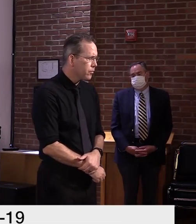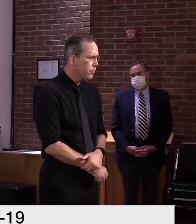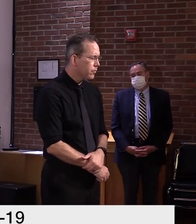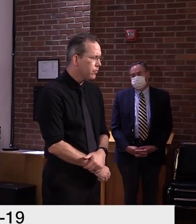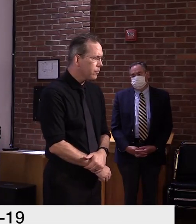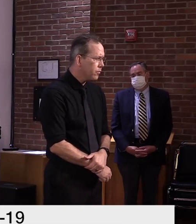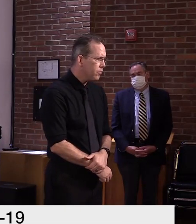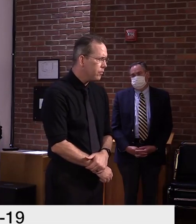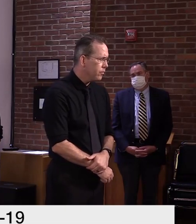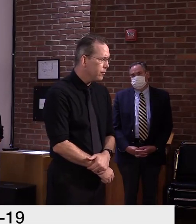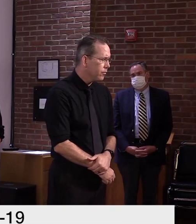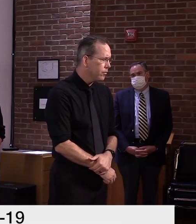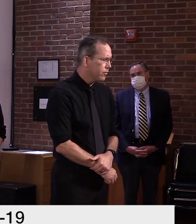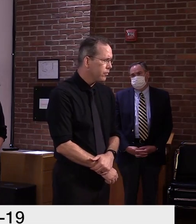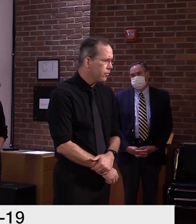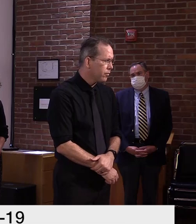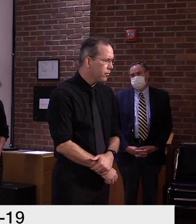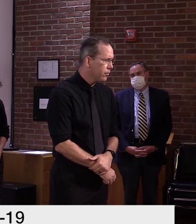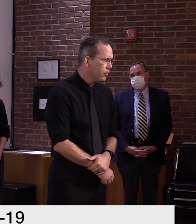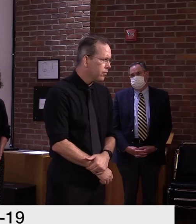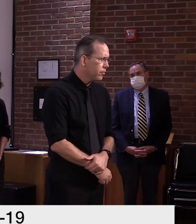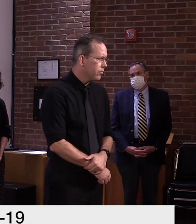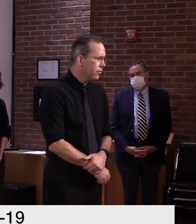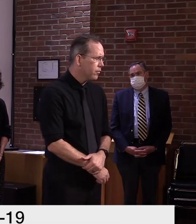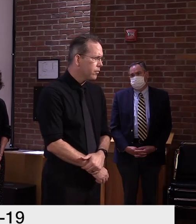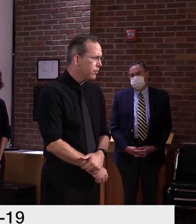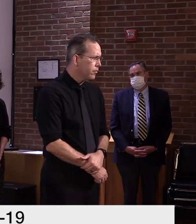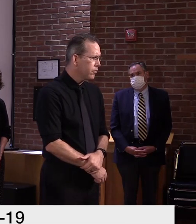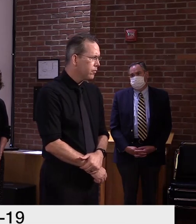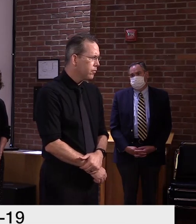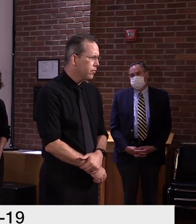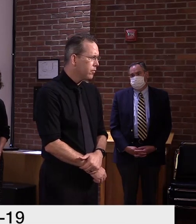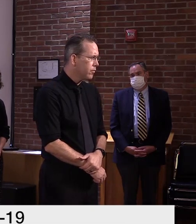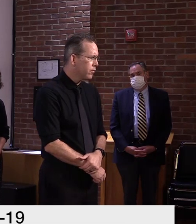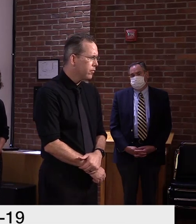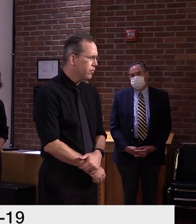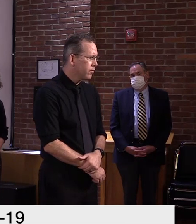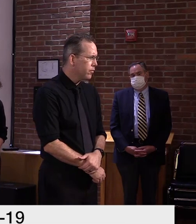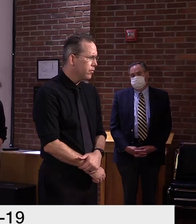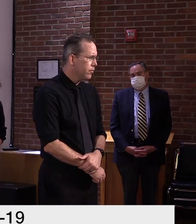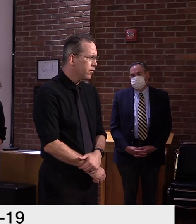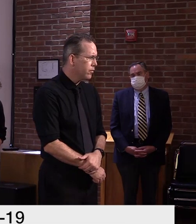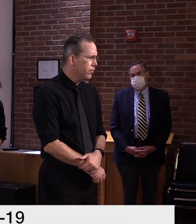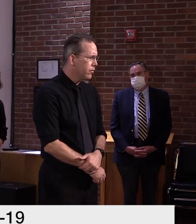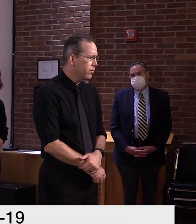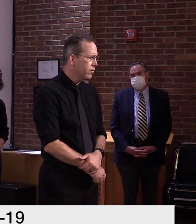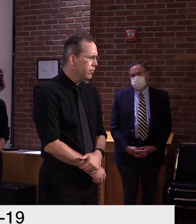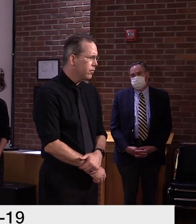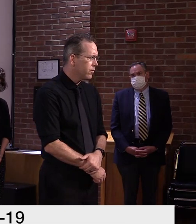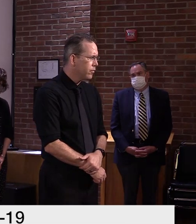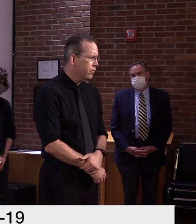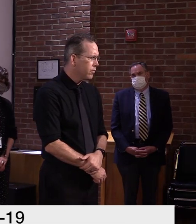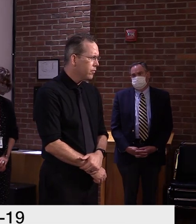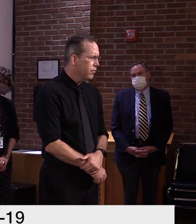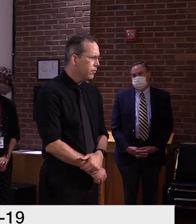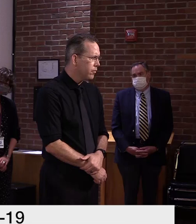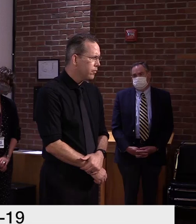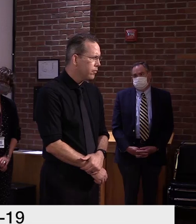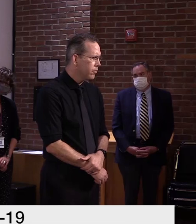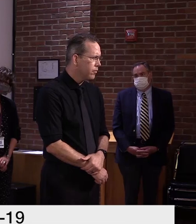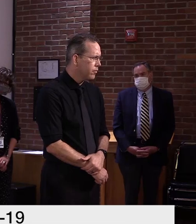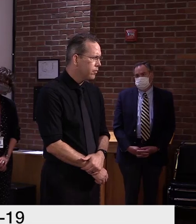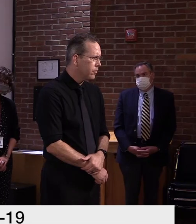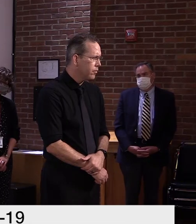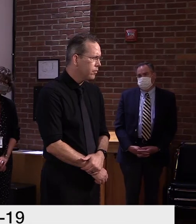in real time contact tracing this antigen test and encouraging people to go get a PCR test? mean, it's